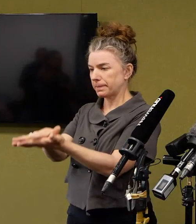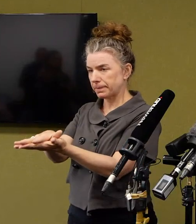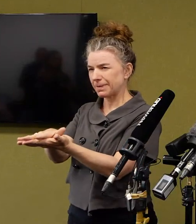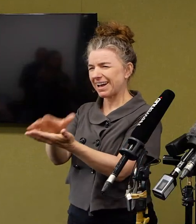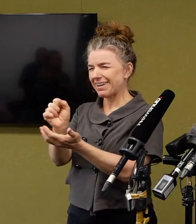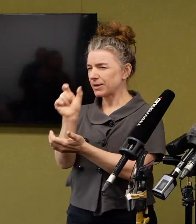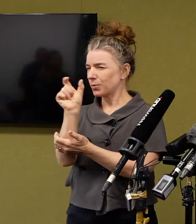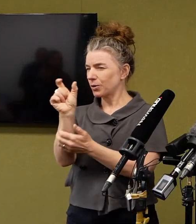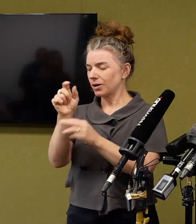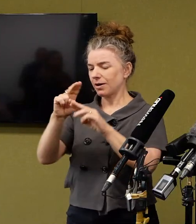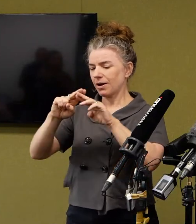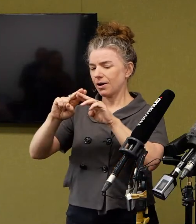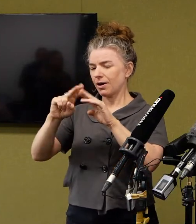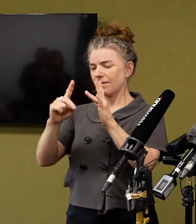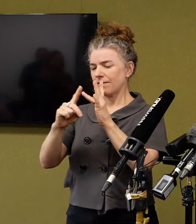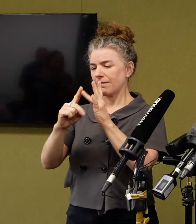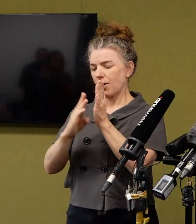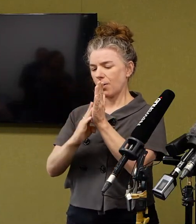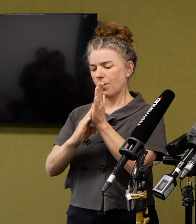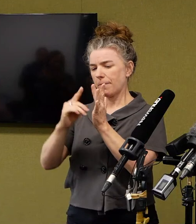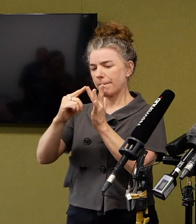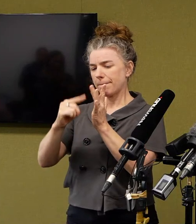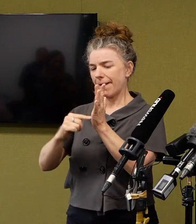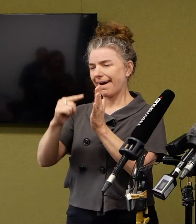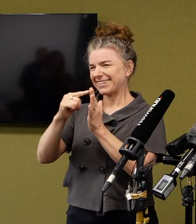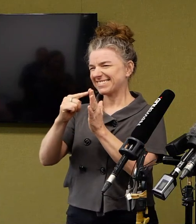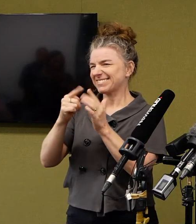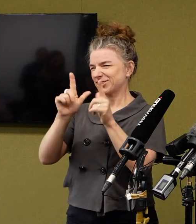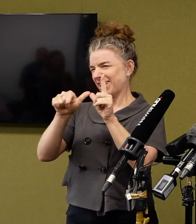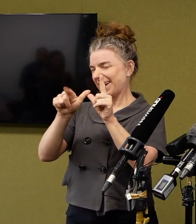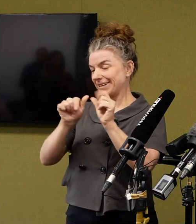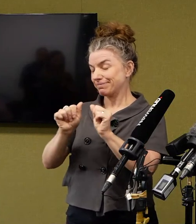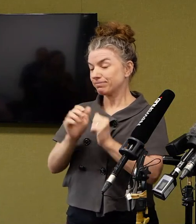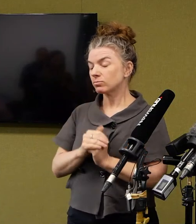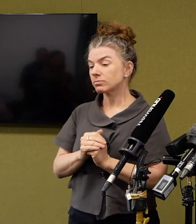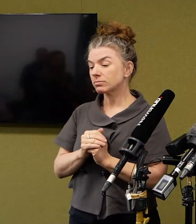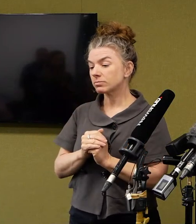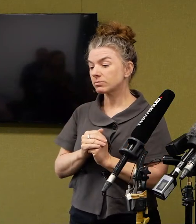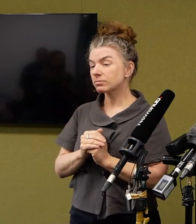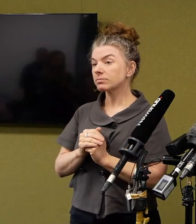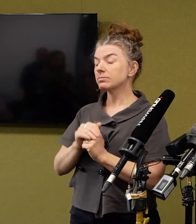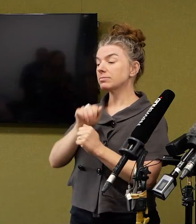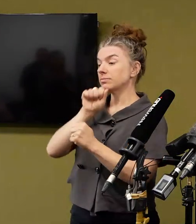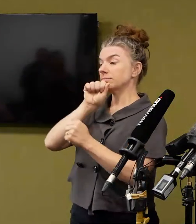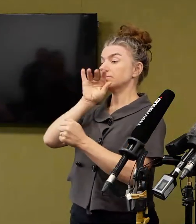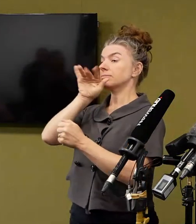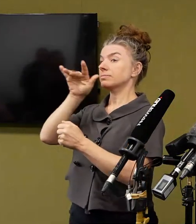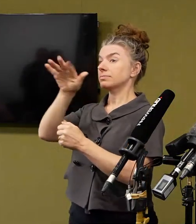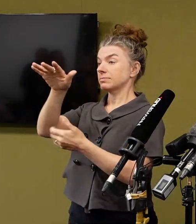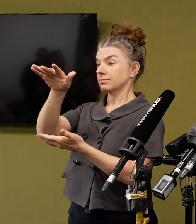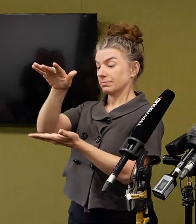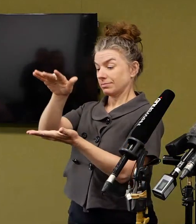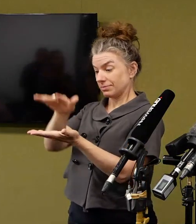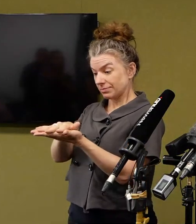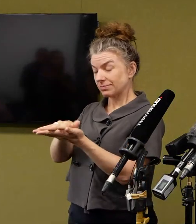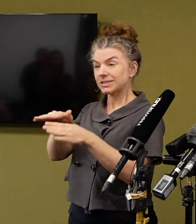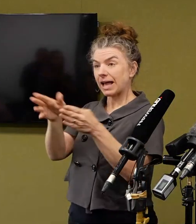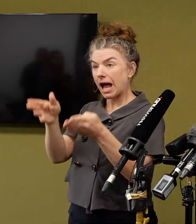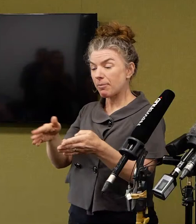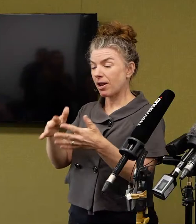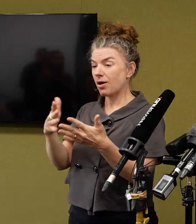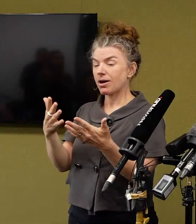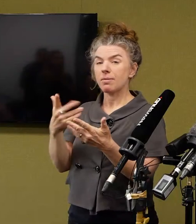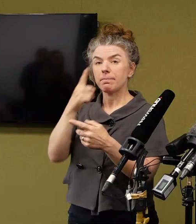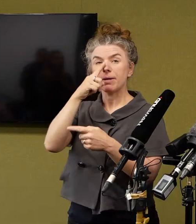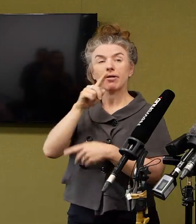just to give them a technical term. And then people, while the virus is still alive in those droplets, perhaps picking them up on a hand